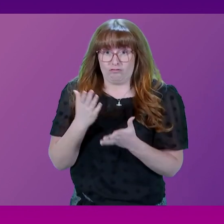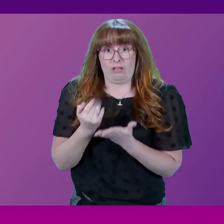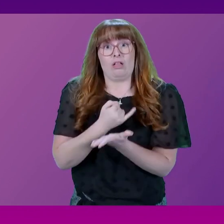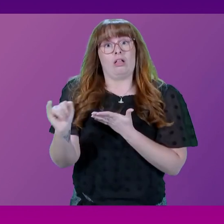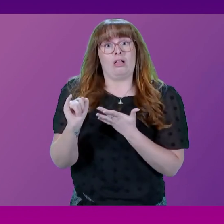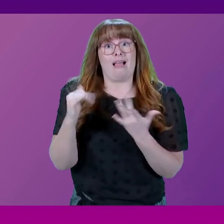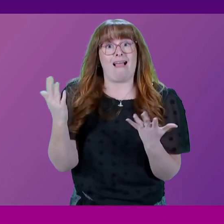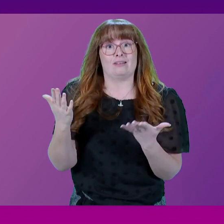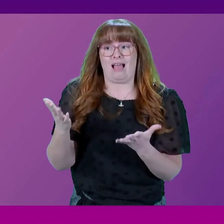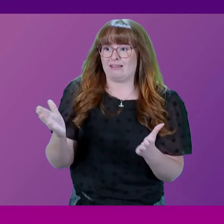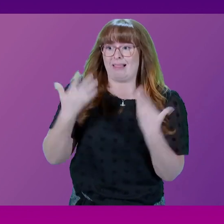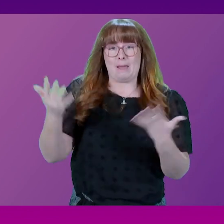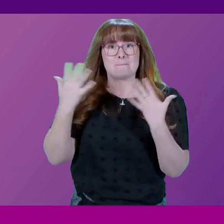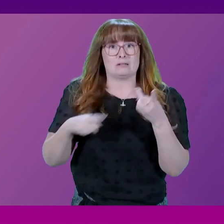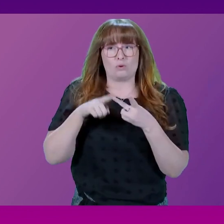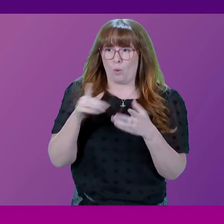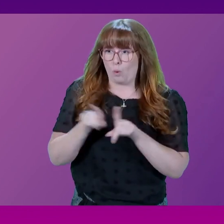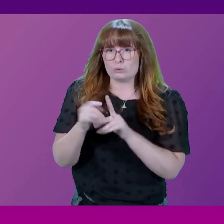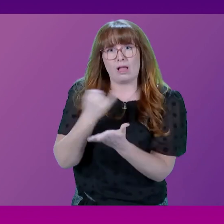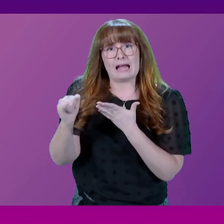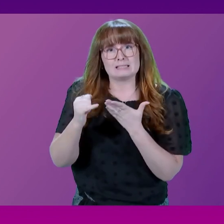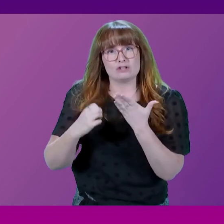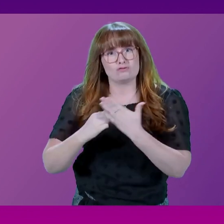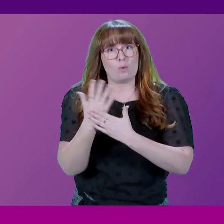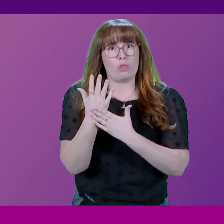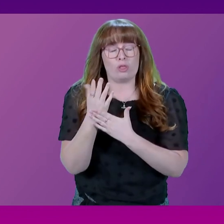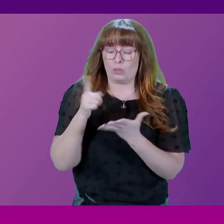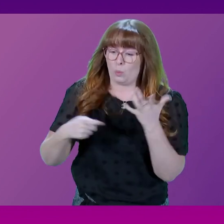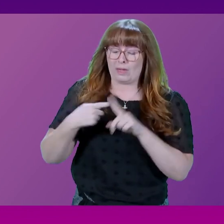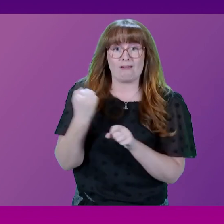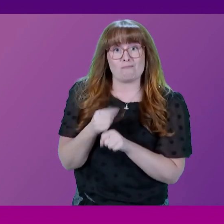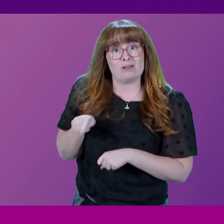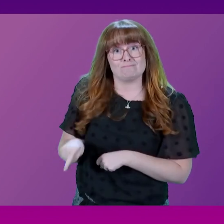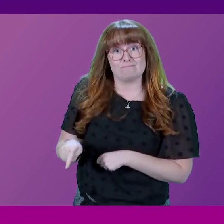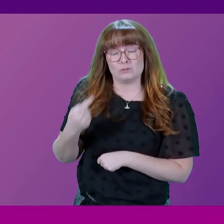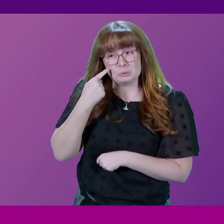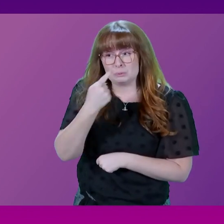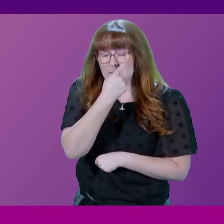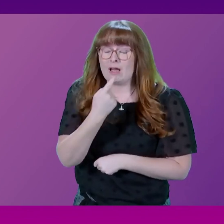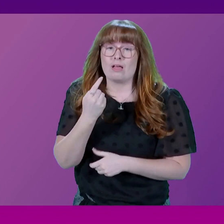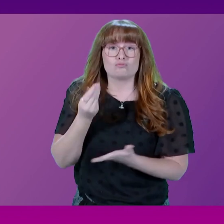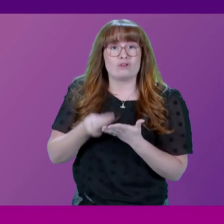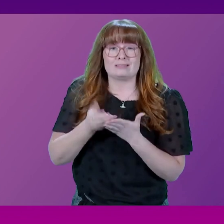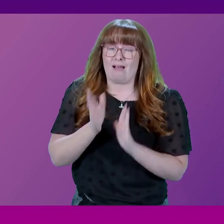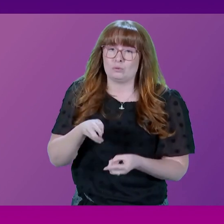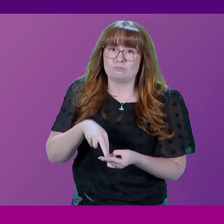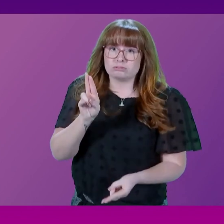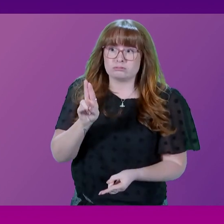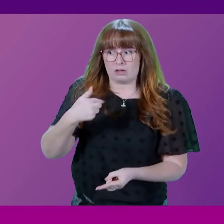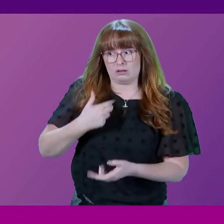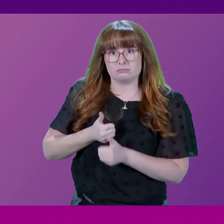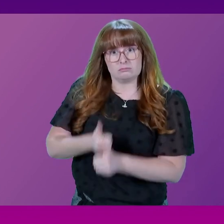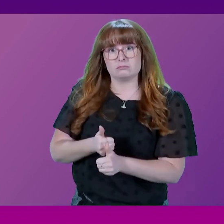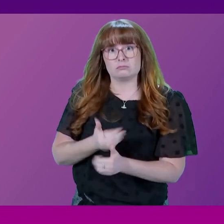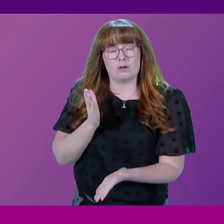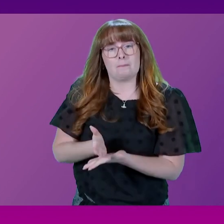it's also anti-growth. Industry has sent the UK Government a clear signal that the strike price must increase, and we back those calls